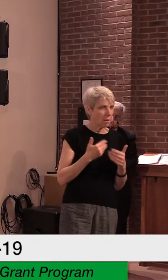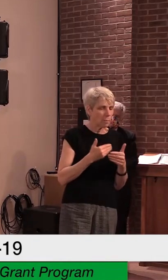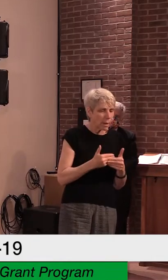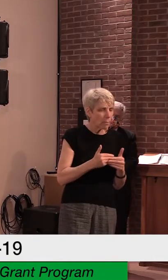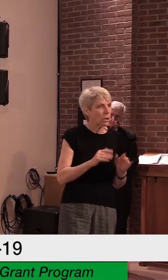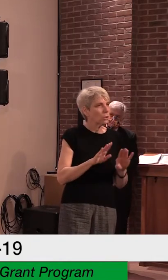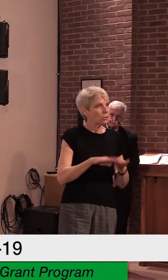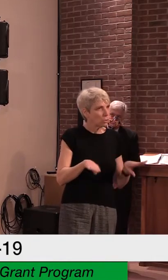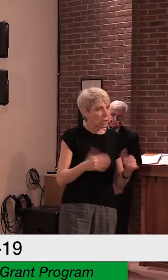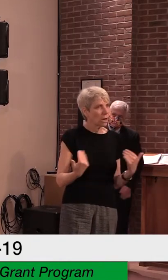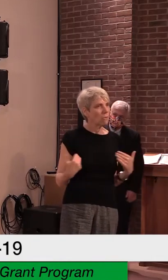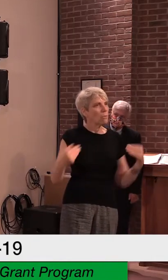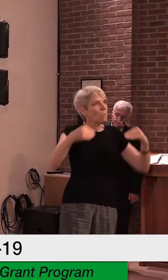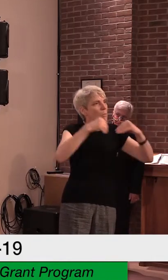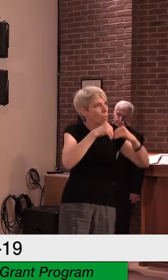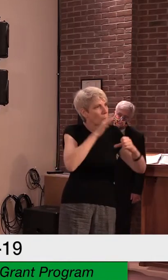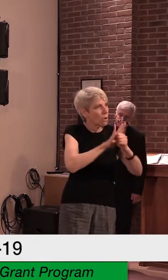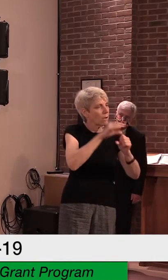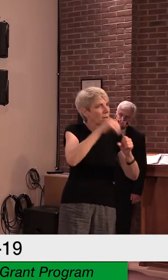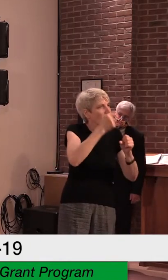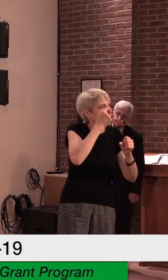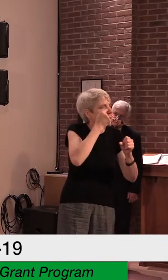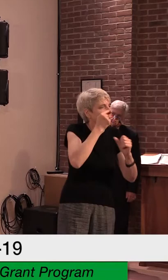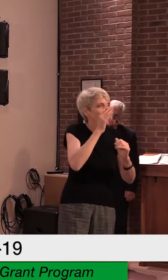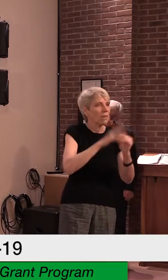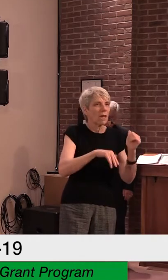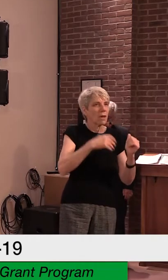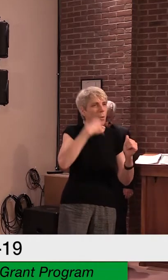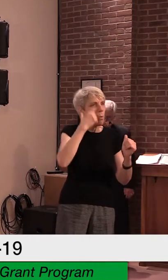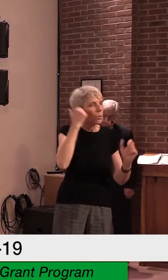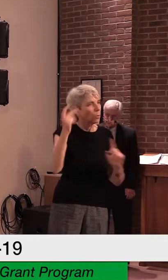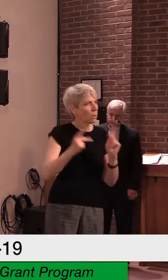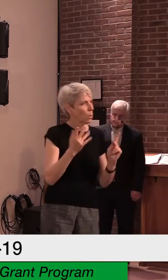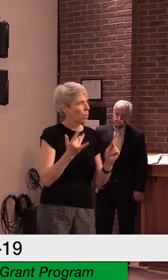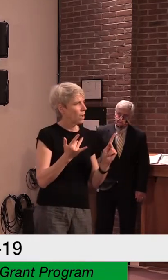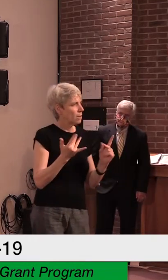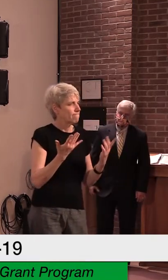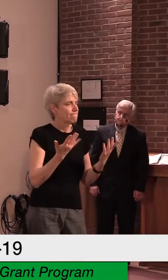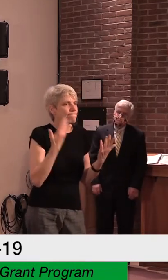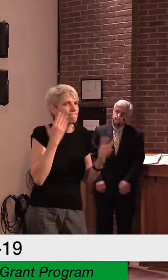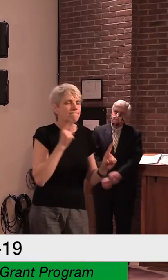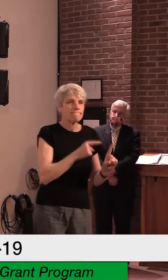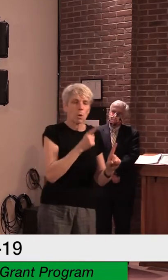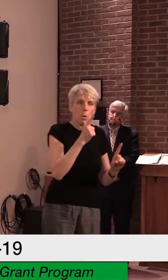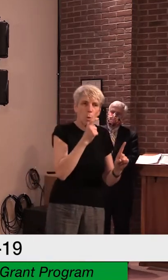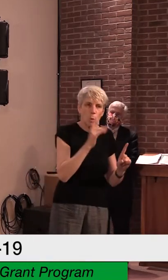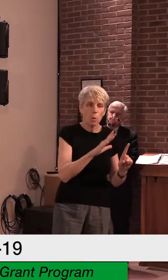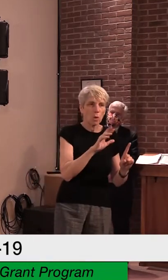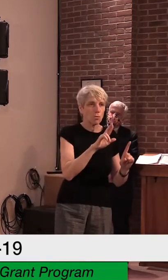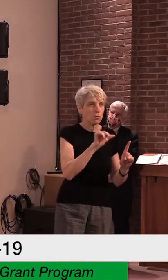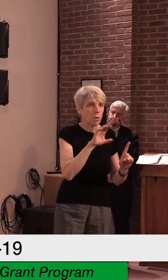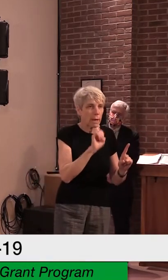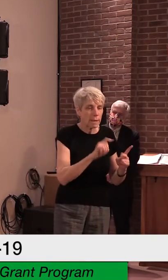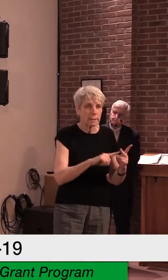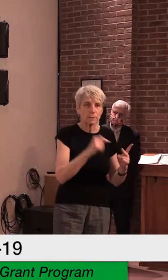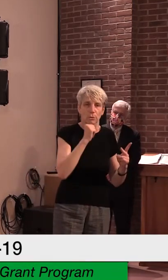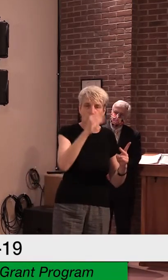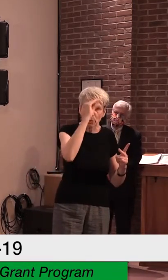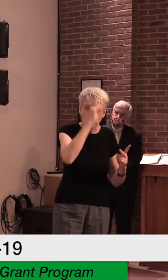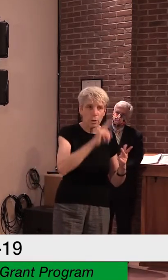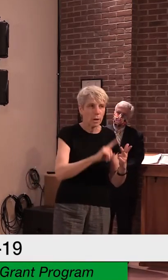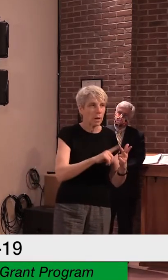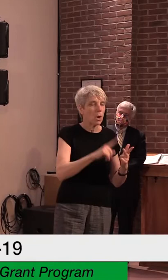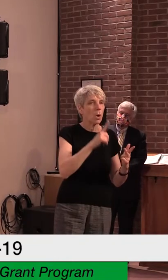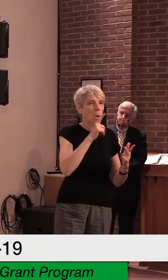in terms of race, sex, duration of symptoms, how many were minimally symptomatic, or